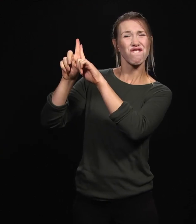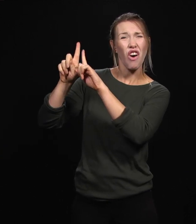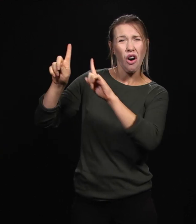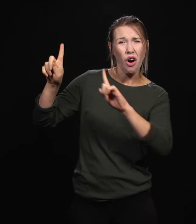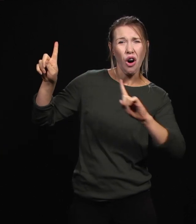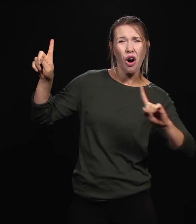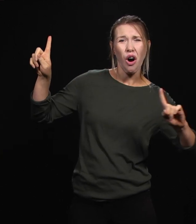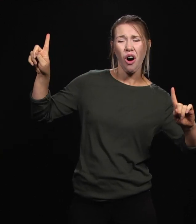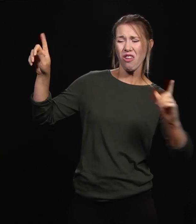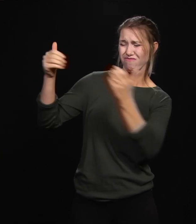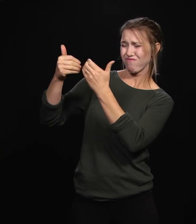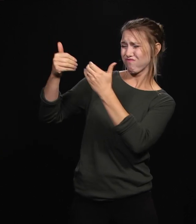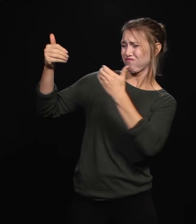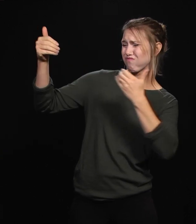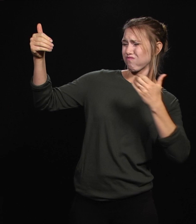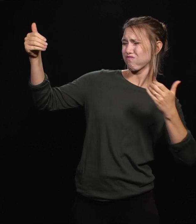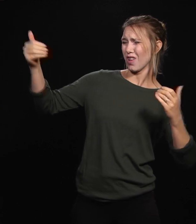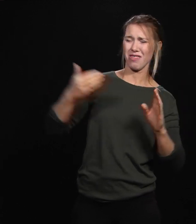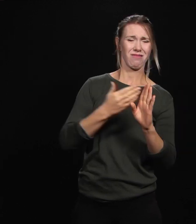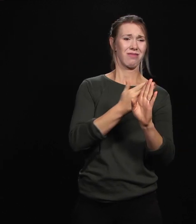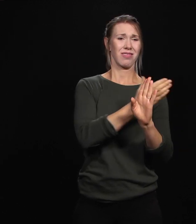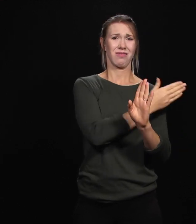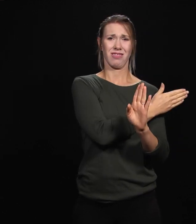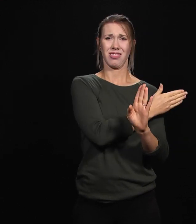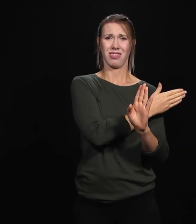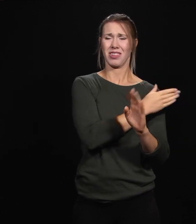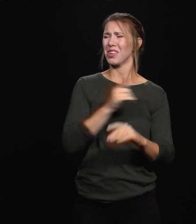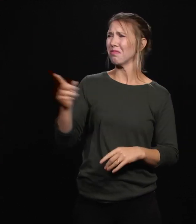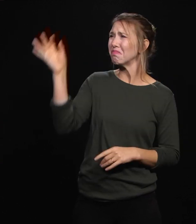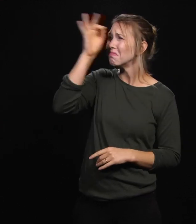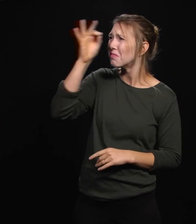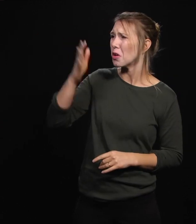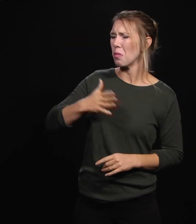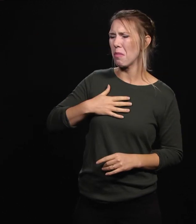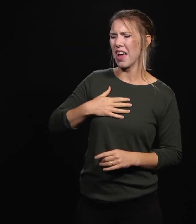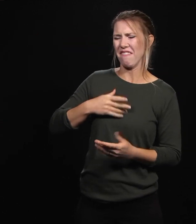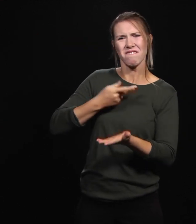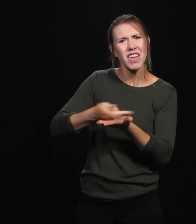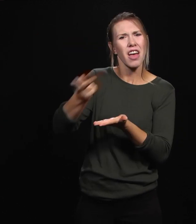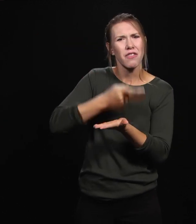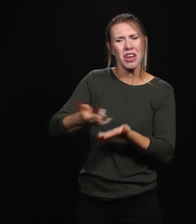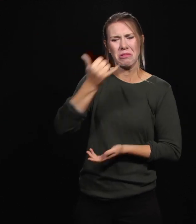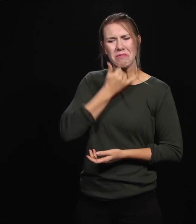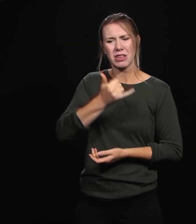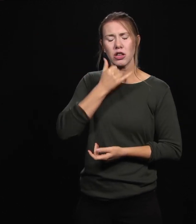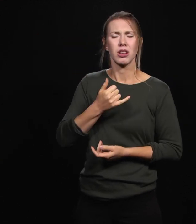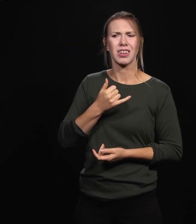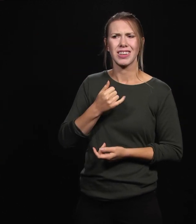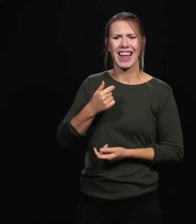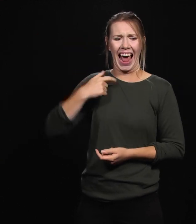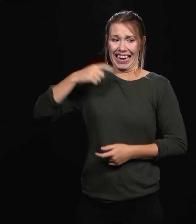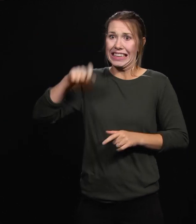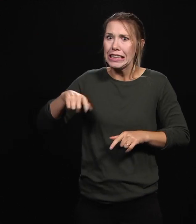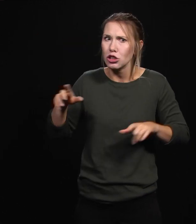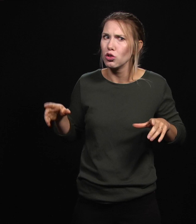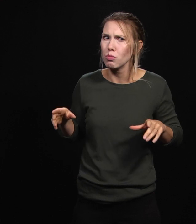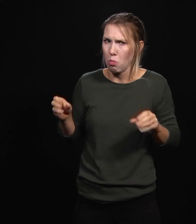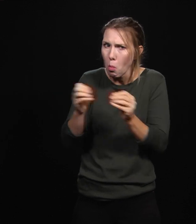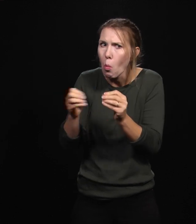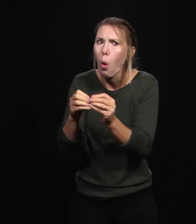was actually. You have no idea all the shortcomings and all that. There's got to be more. And maybe that prayer is like an on-ramp, but surely I've got